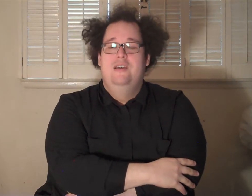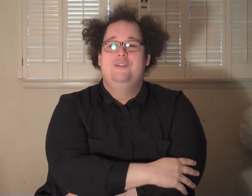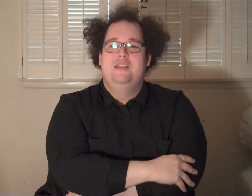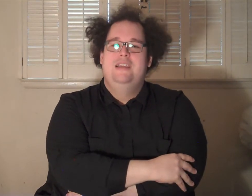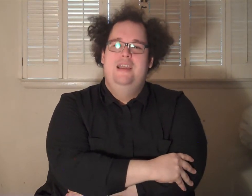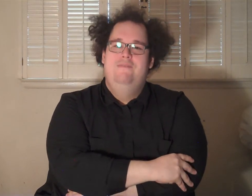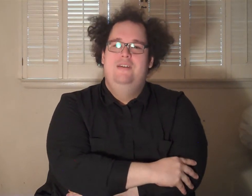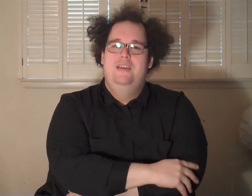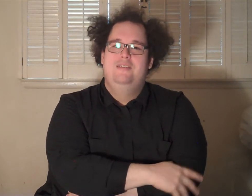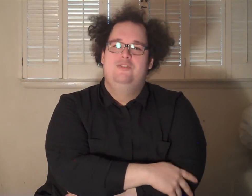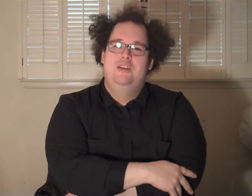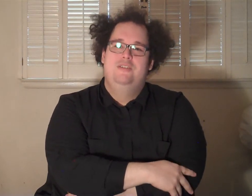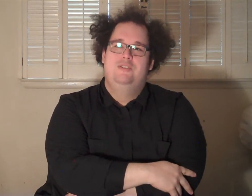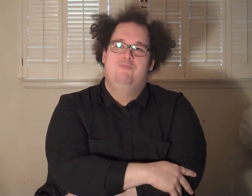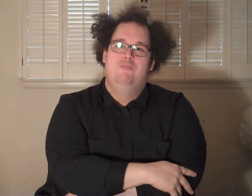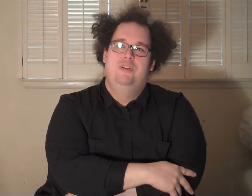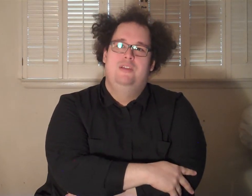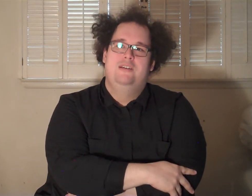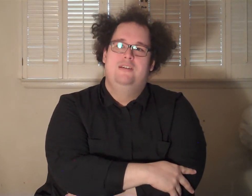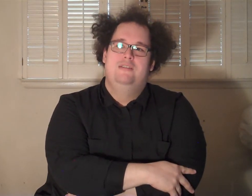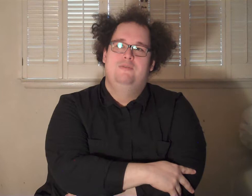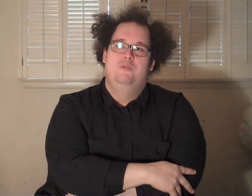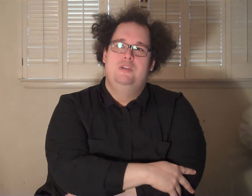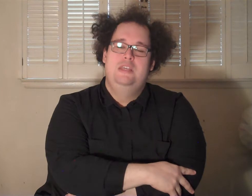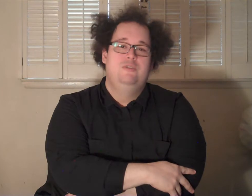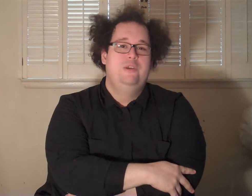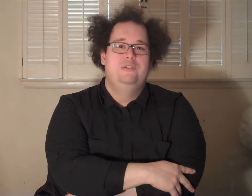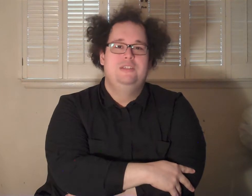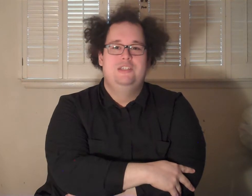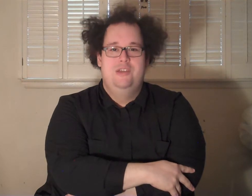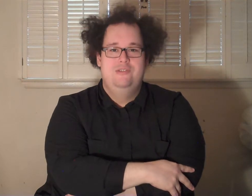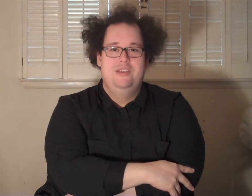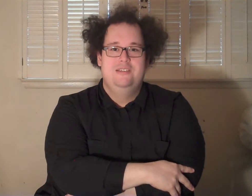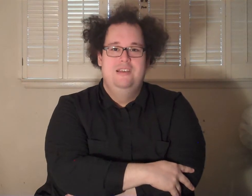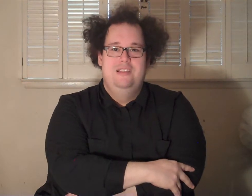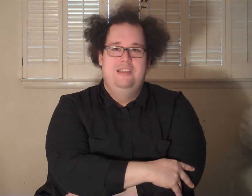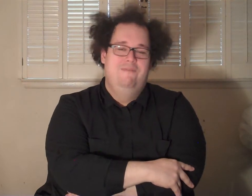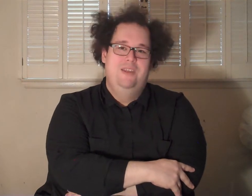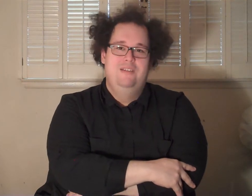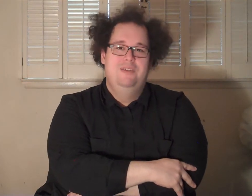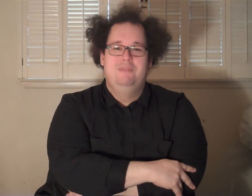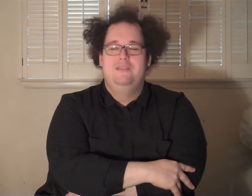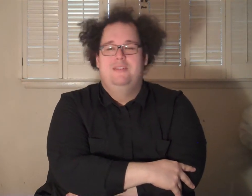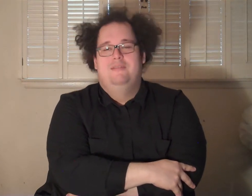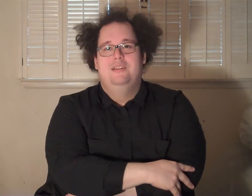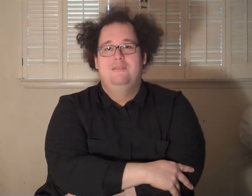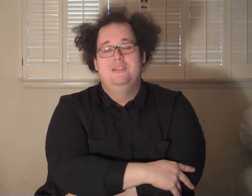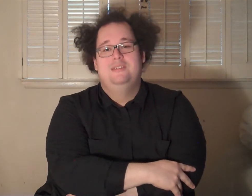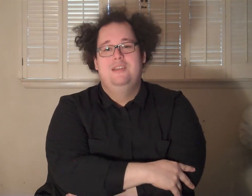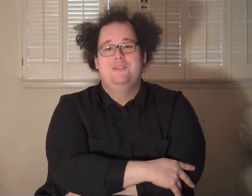it was good. It kind of felt like a, you know, like a, a sequel, sequel to Stranger Things. Like, the feel of it. But I was like, whatever. It's, it